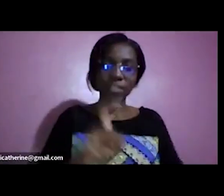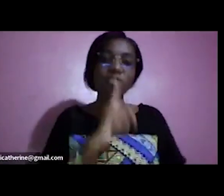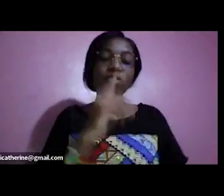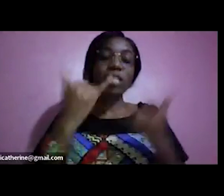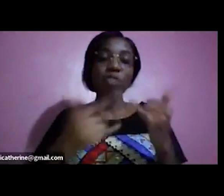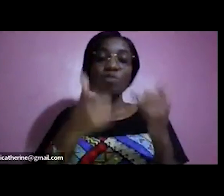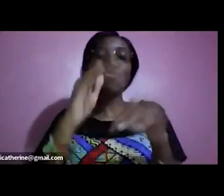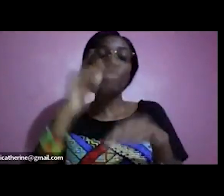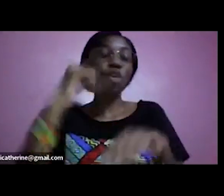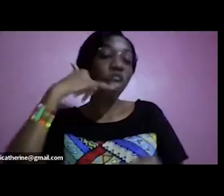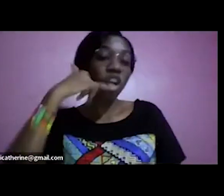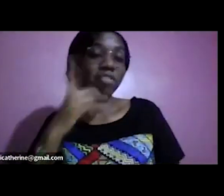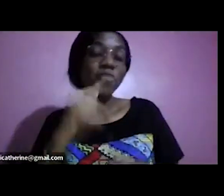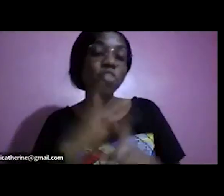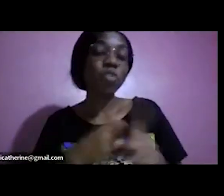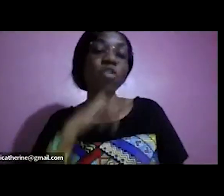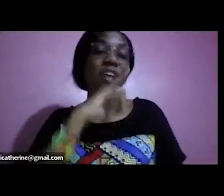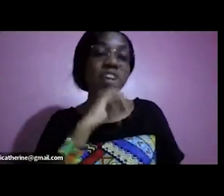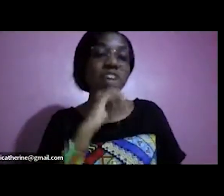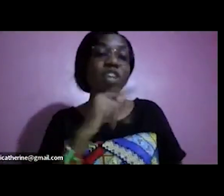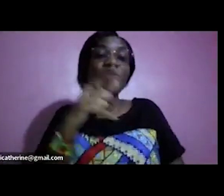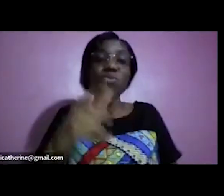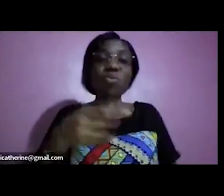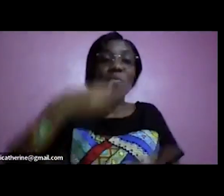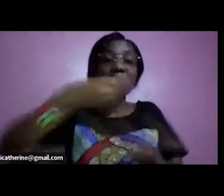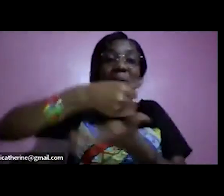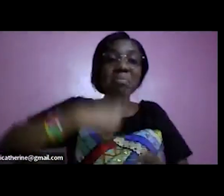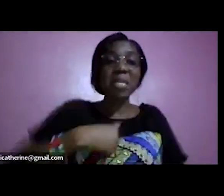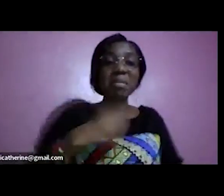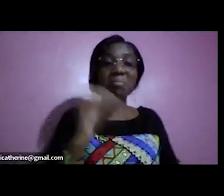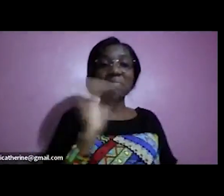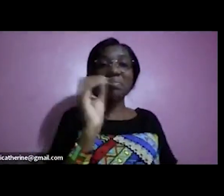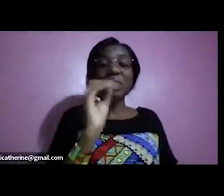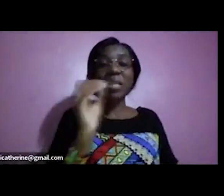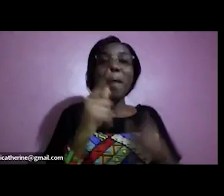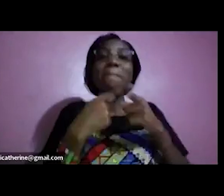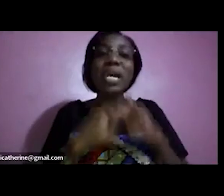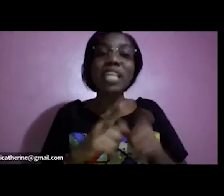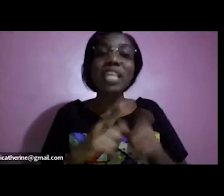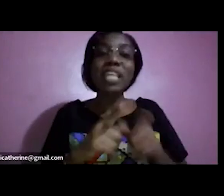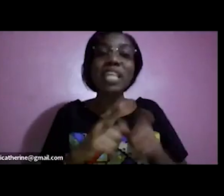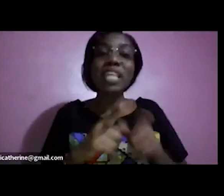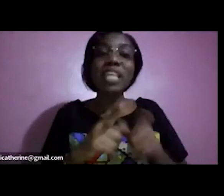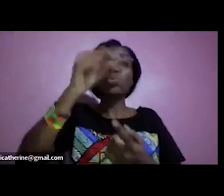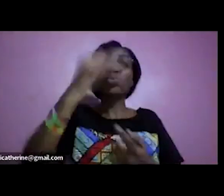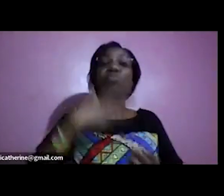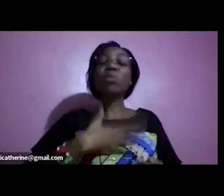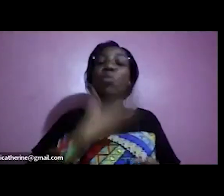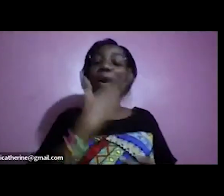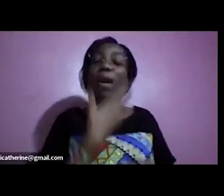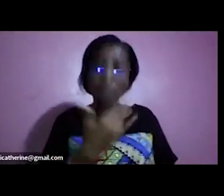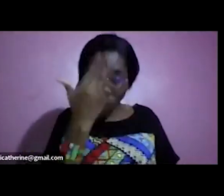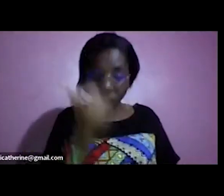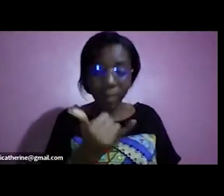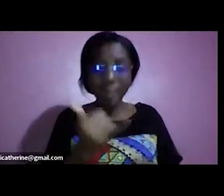uganda you didn't call me you are not giving me money but you identified me because of a skill a